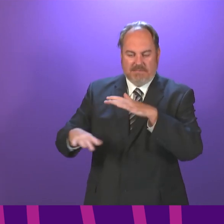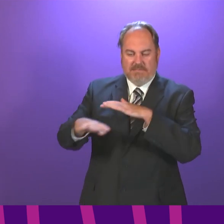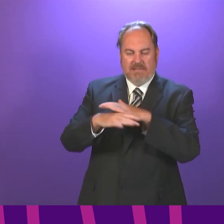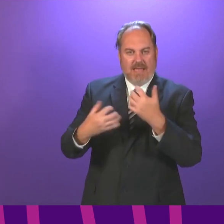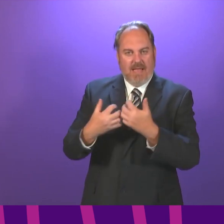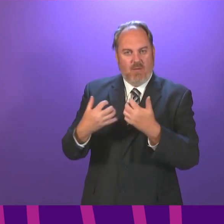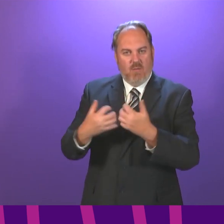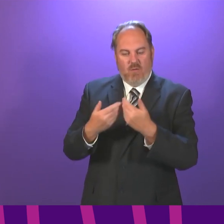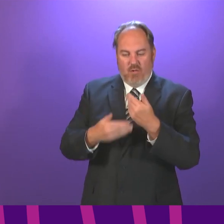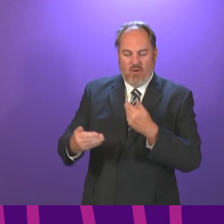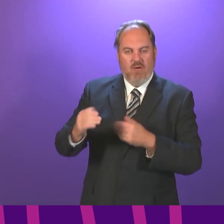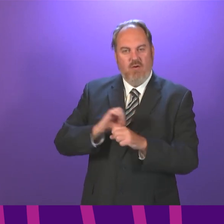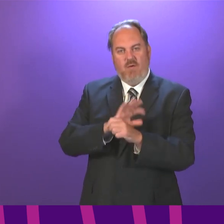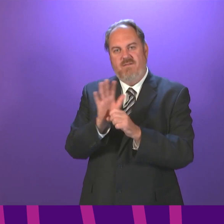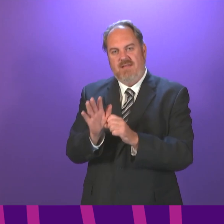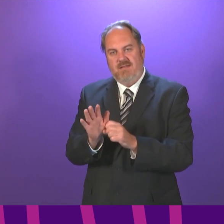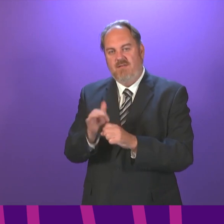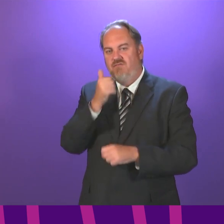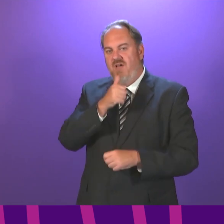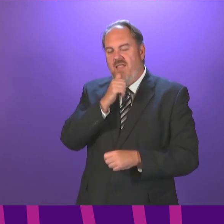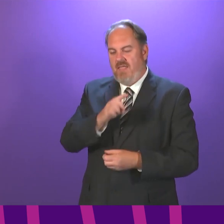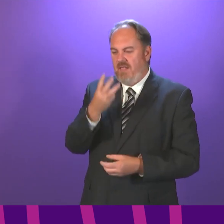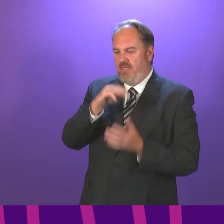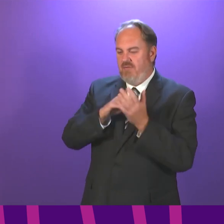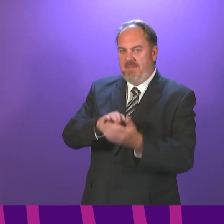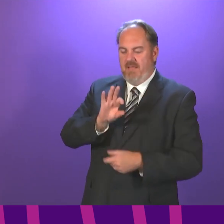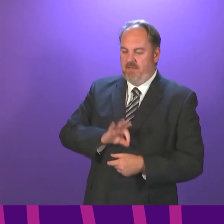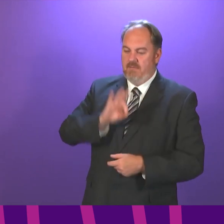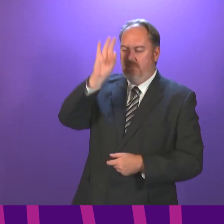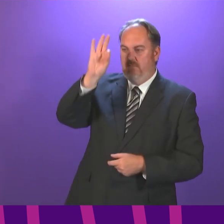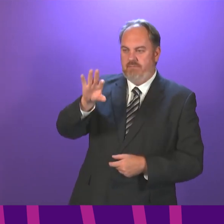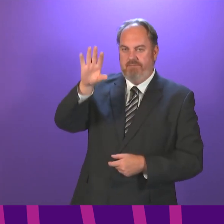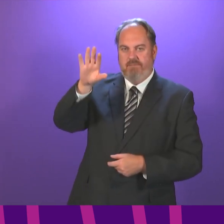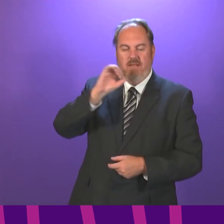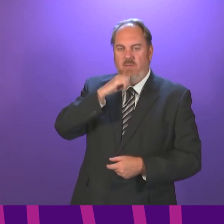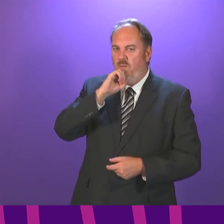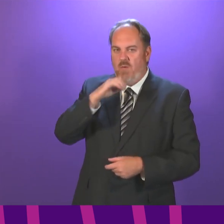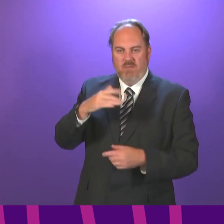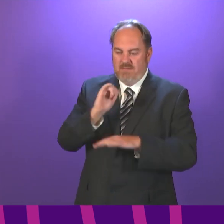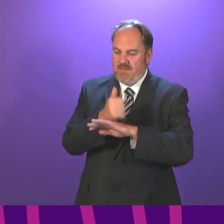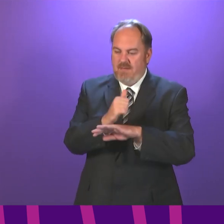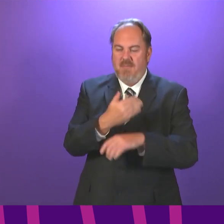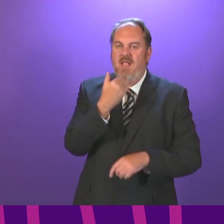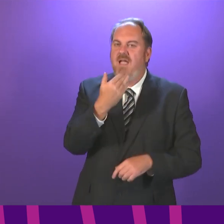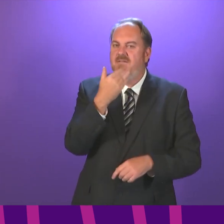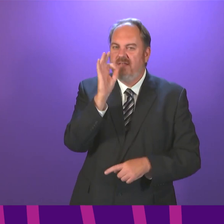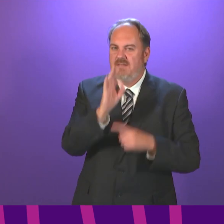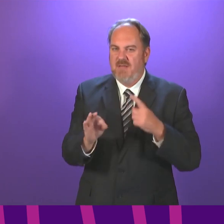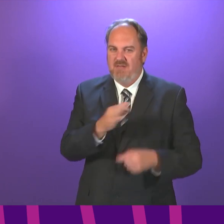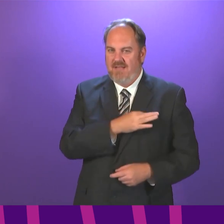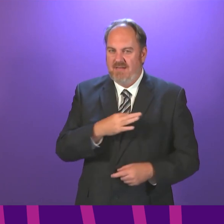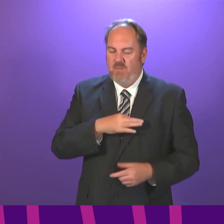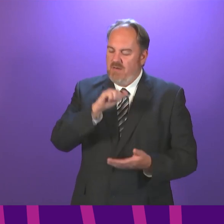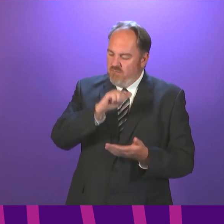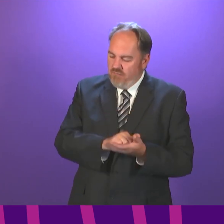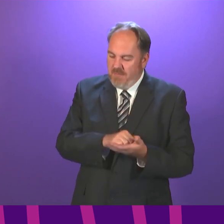than me saying here is £3 million, knowing that that is not going to deliver a lot of specialist clinics. We need proper investment and